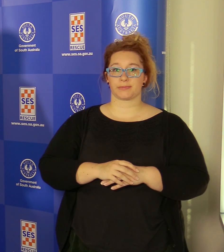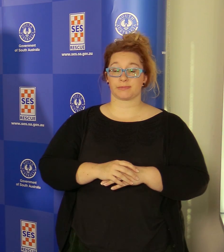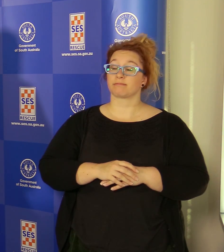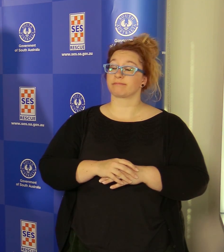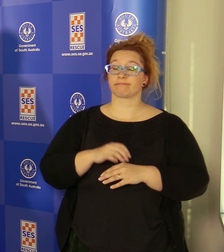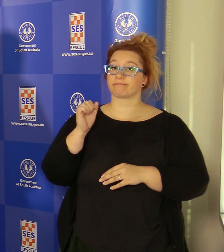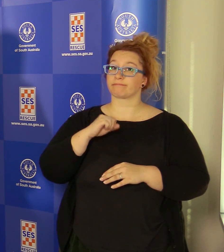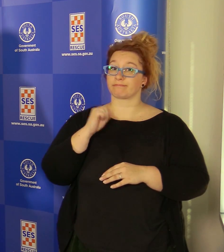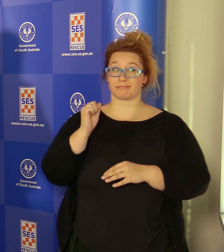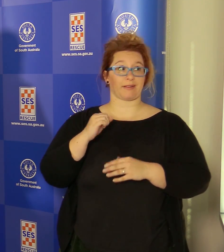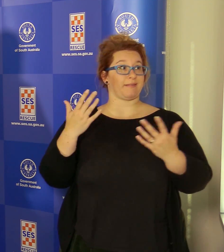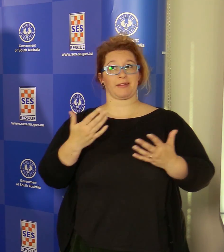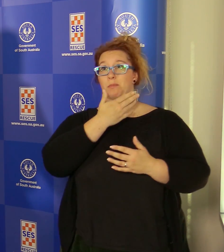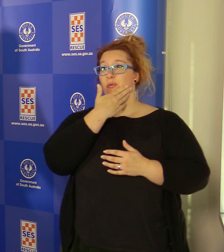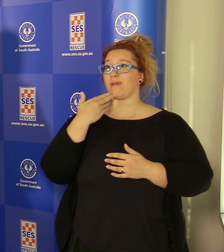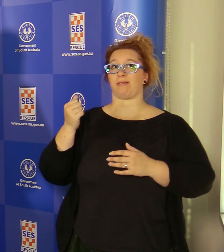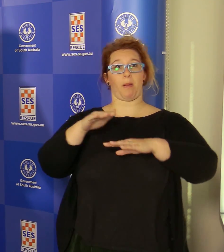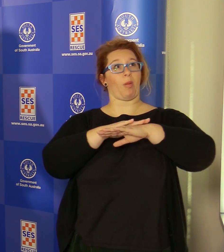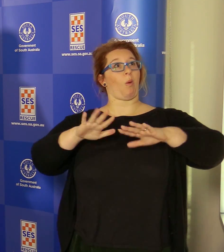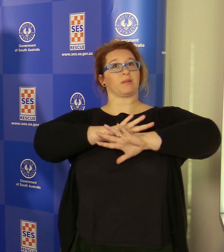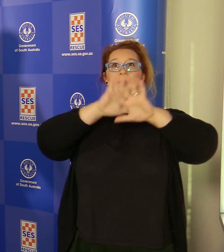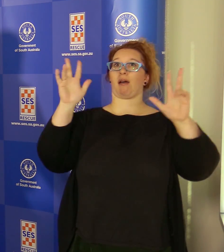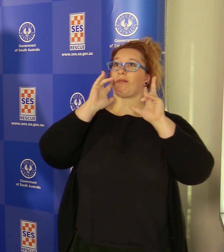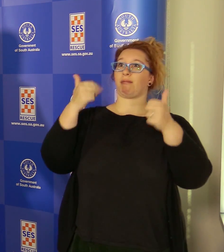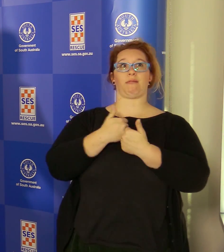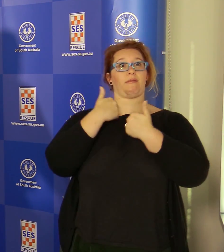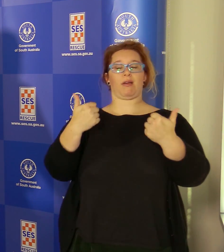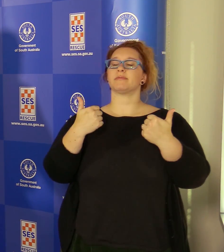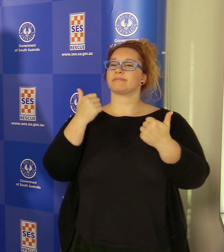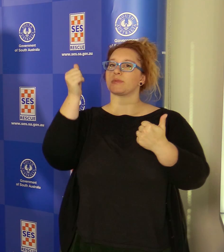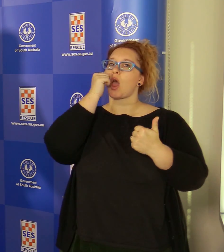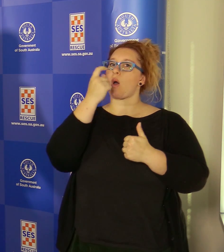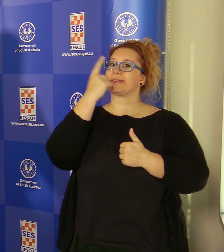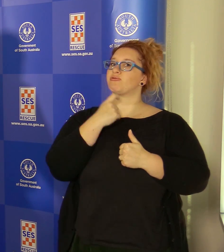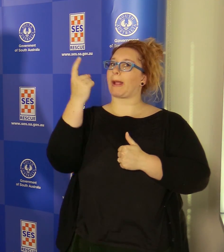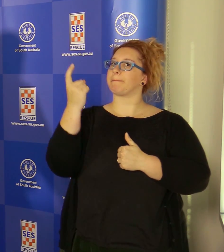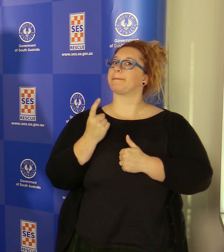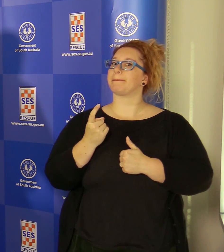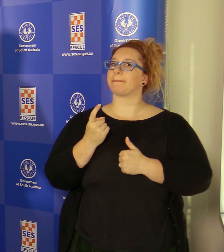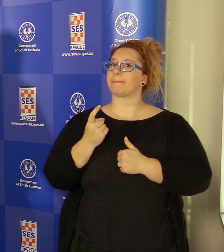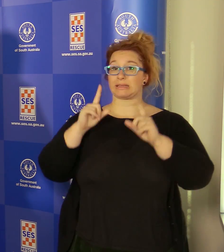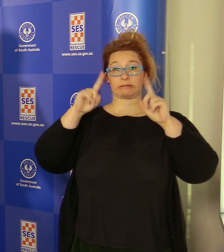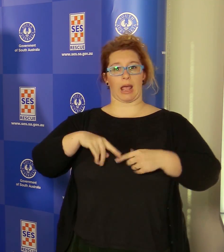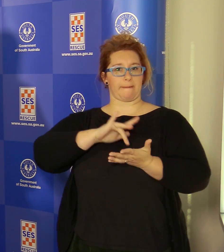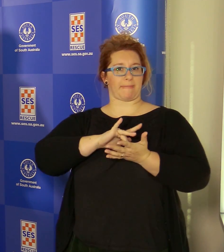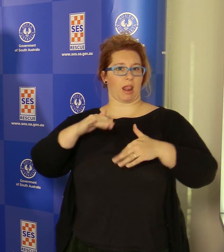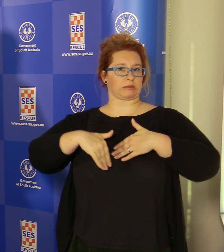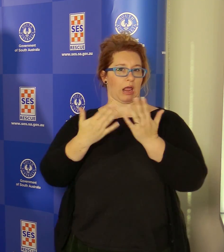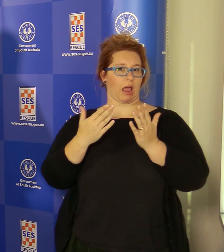it's a beautiful morning over here at the moment. We're anticipating the weather to escalate around midday today. Through the afternoon we're expecting the first